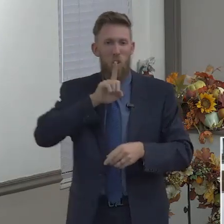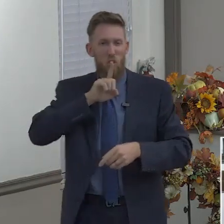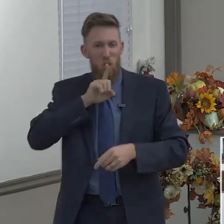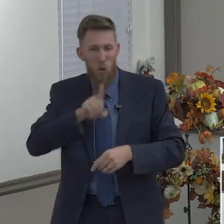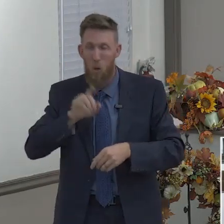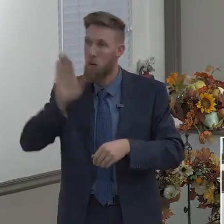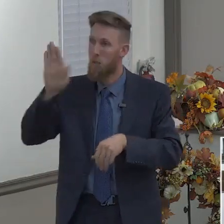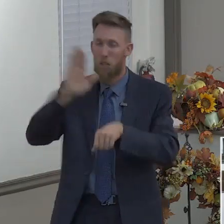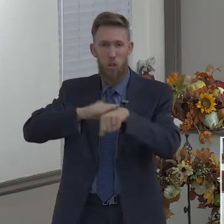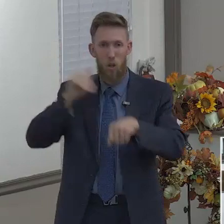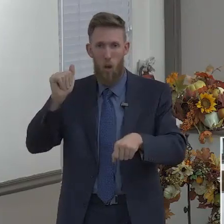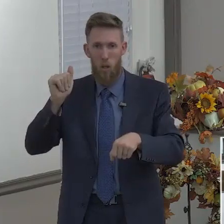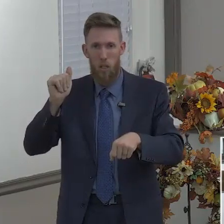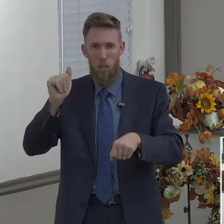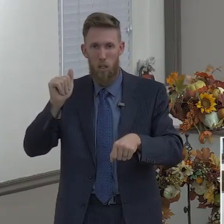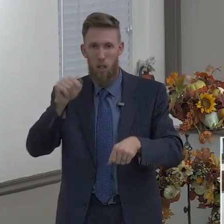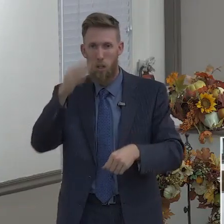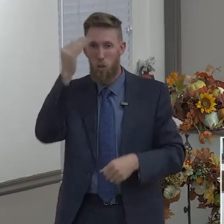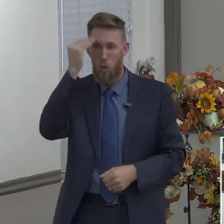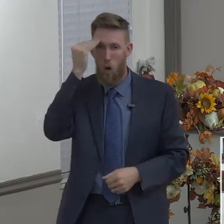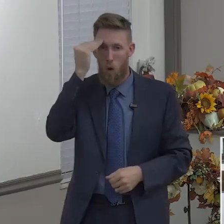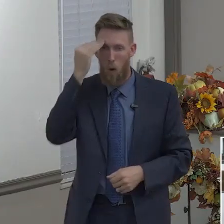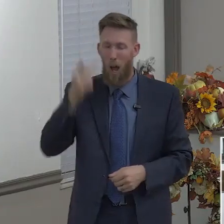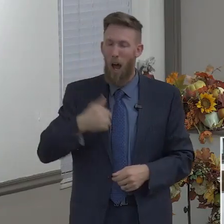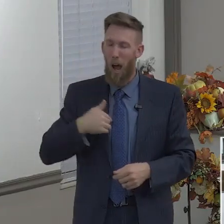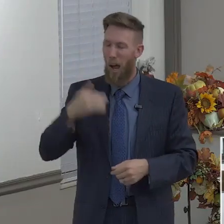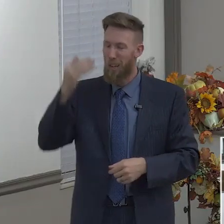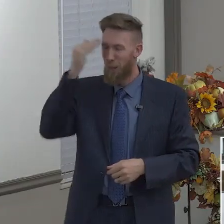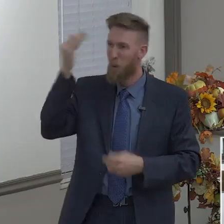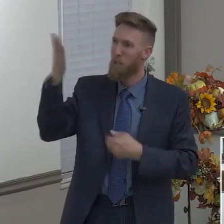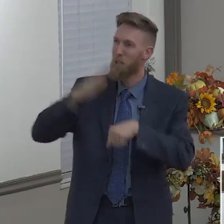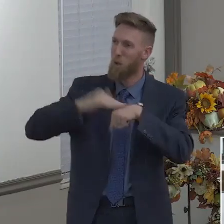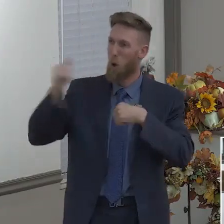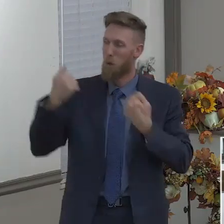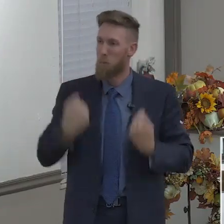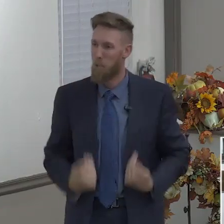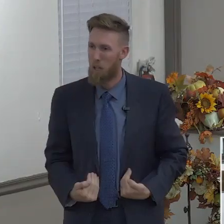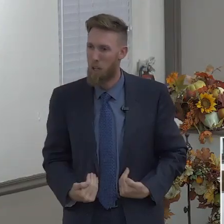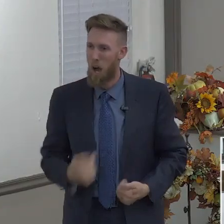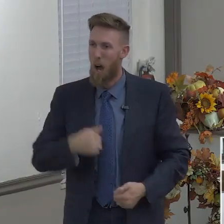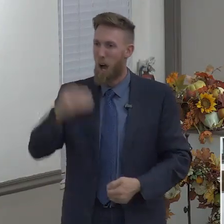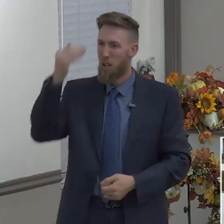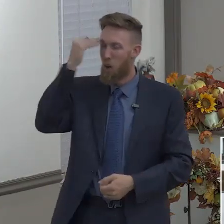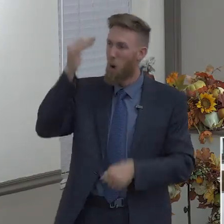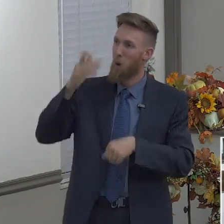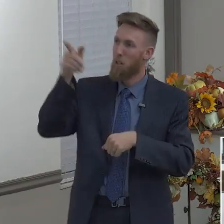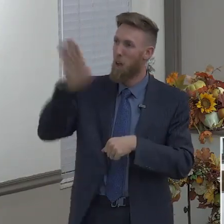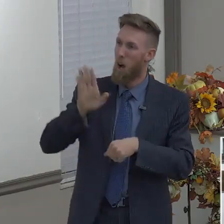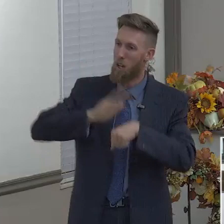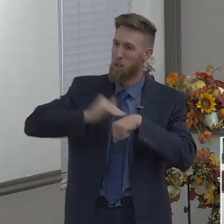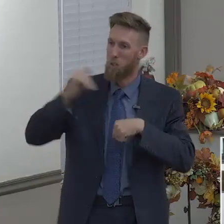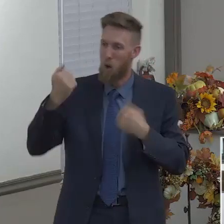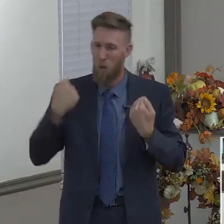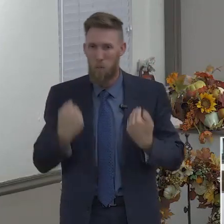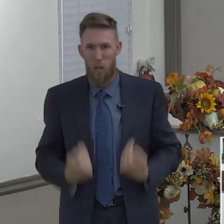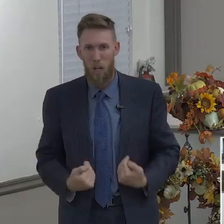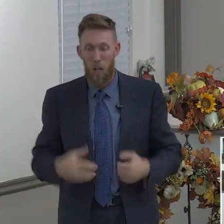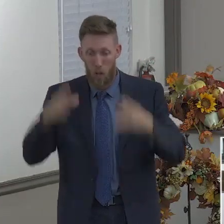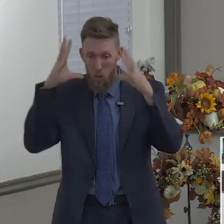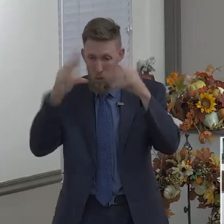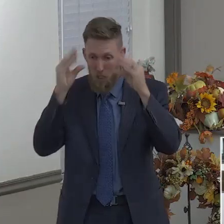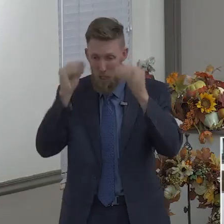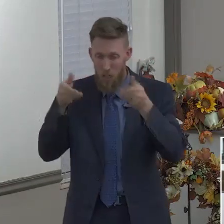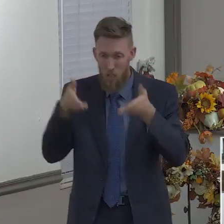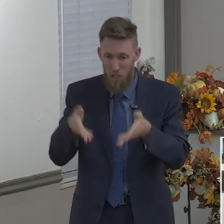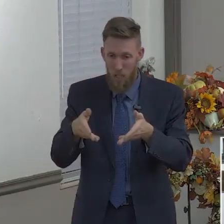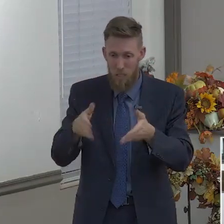Because I know this is what God called me to. I know that God has called me to teach this Sunday school class. I know that God